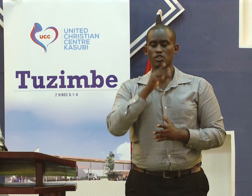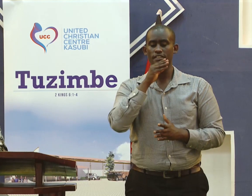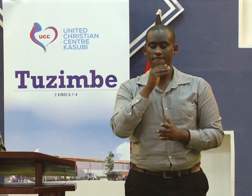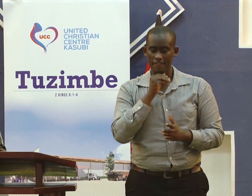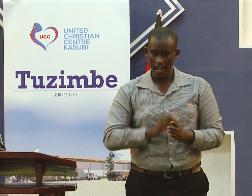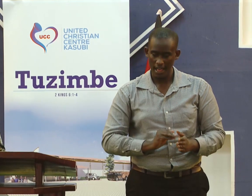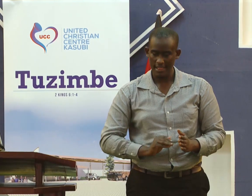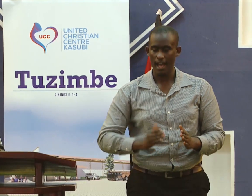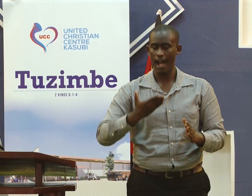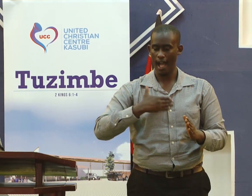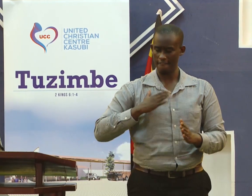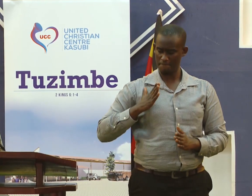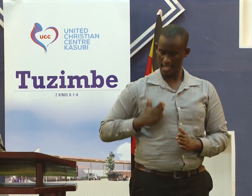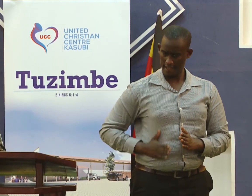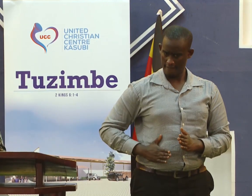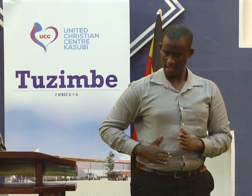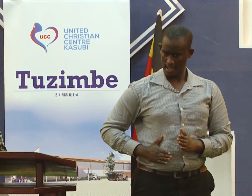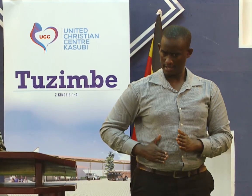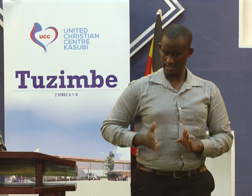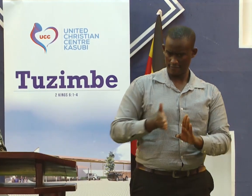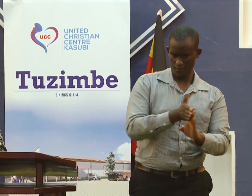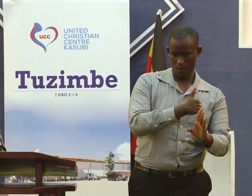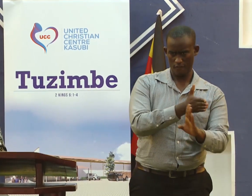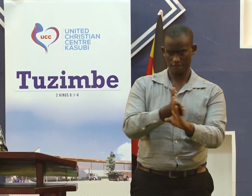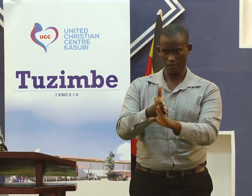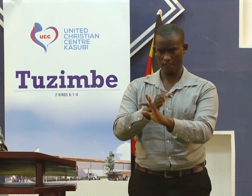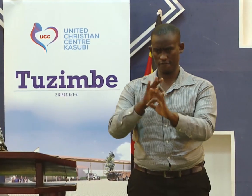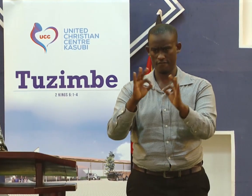They have morals they want to live by.